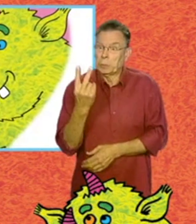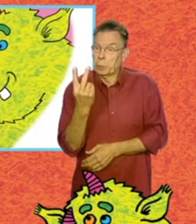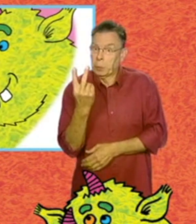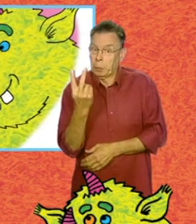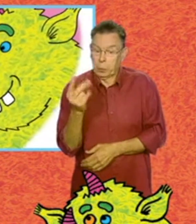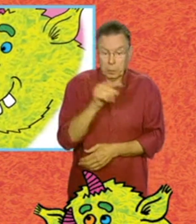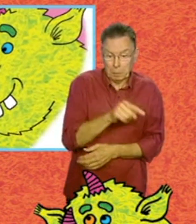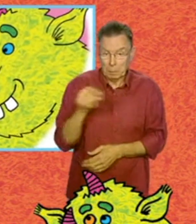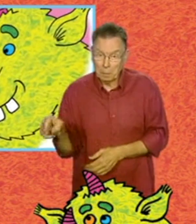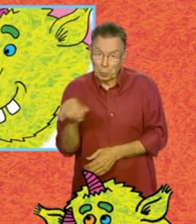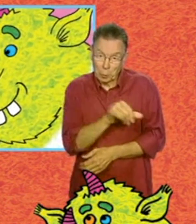there are two possibilities.